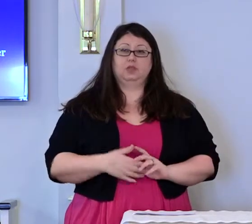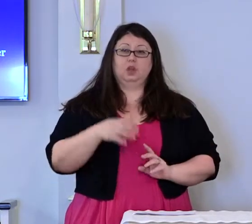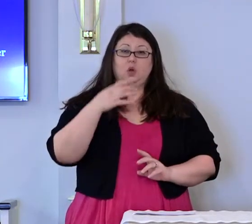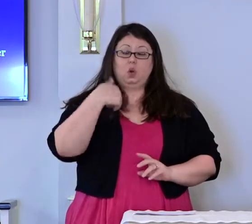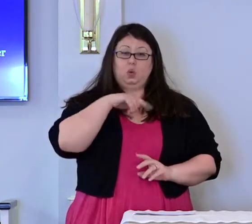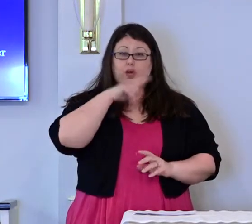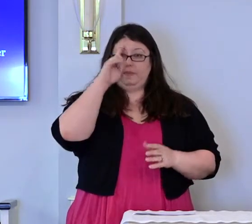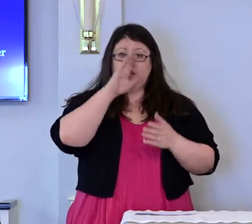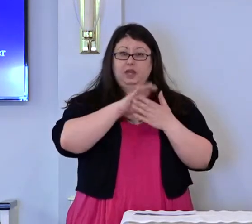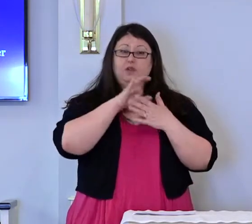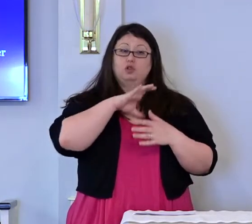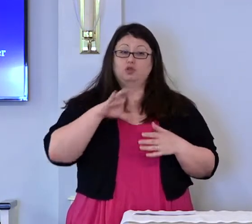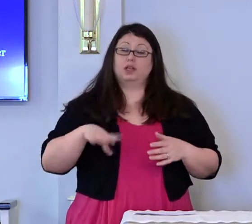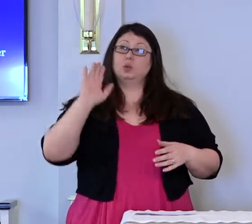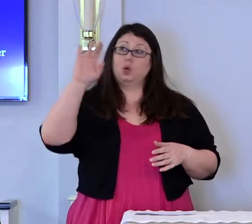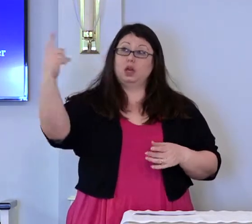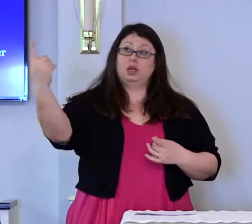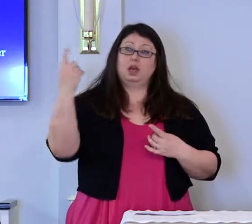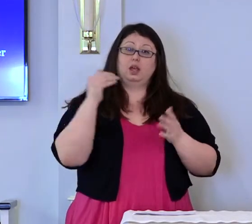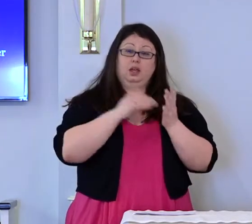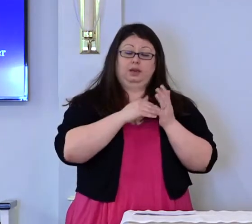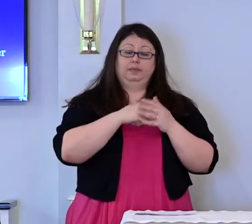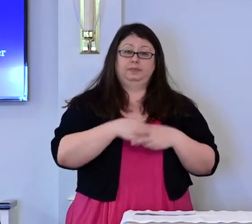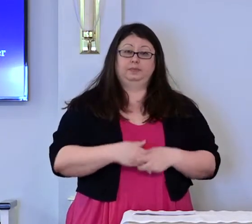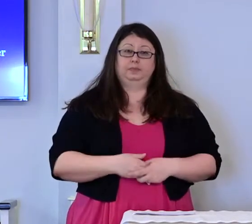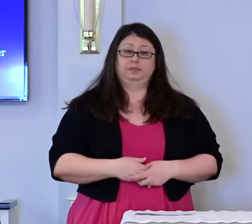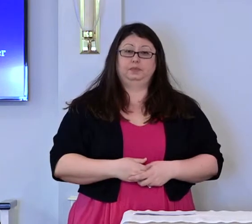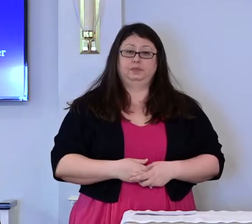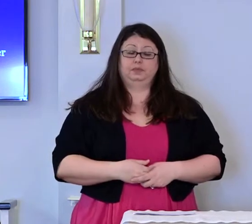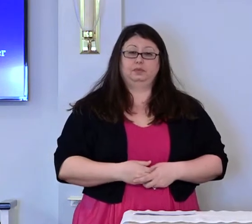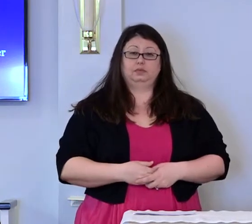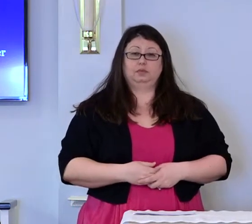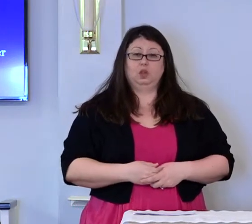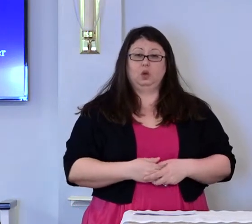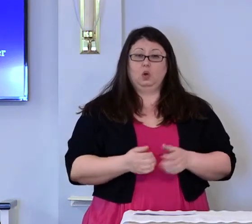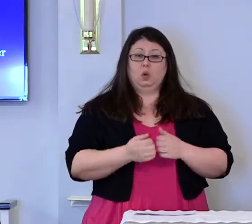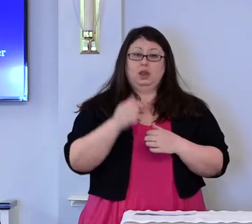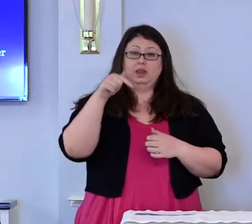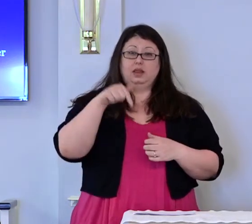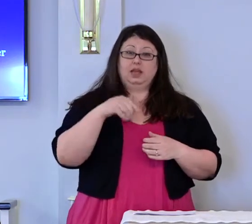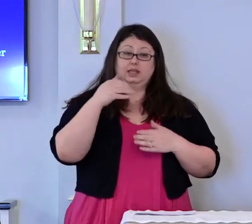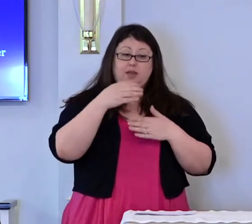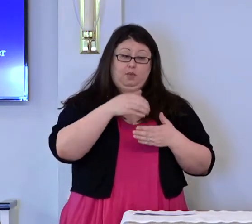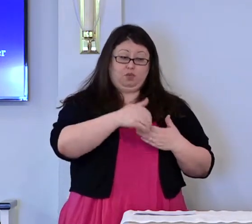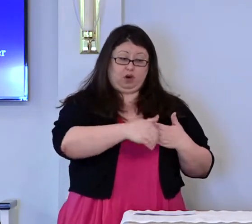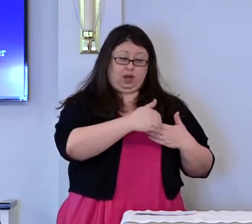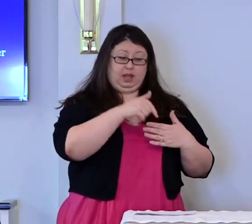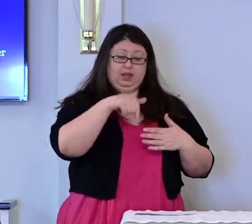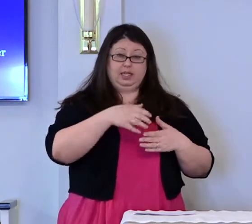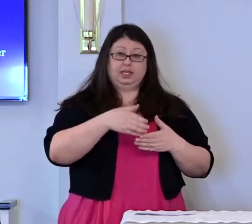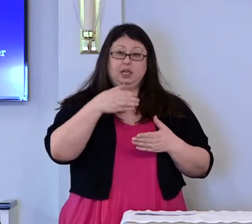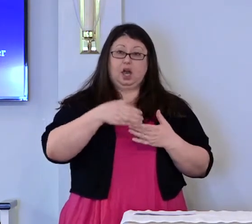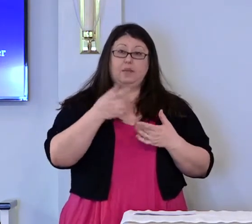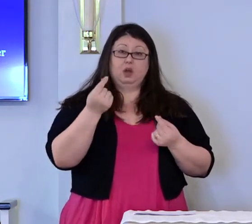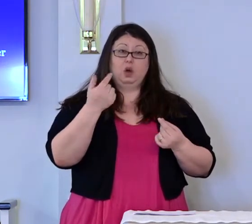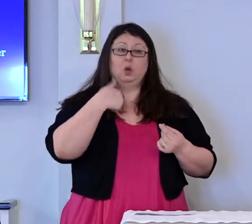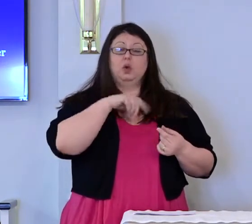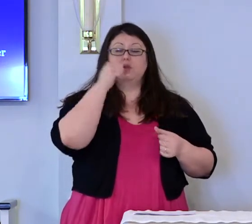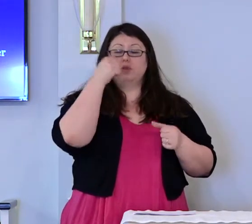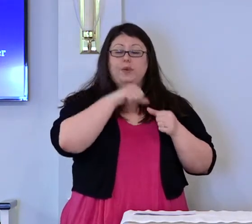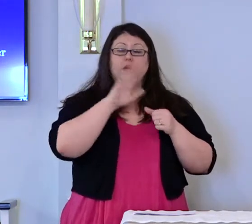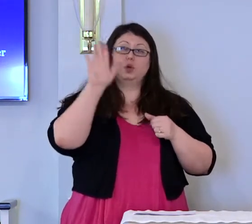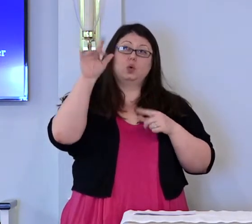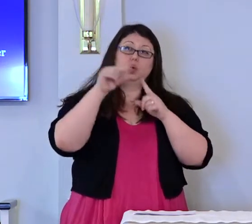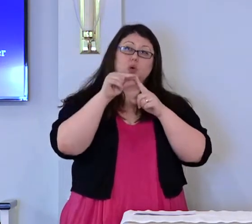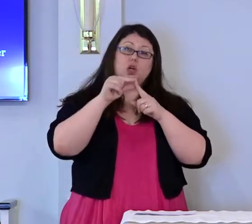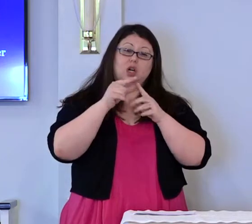We believe Christ will come down again. With this bread and cup, we remember your word dwelling